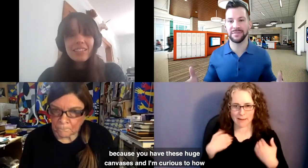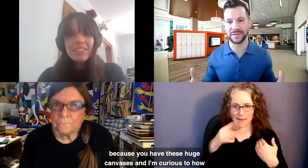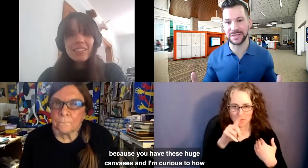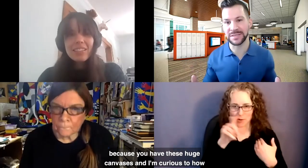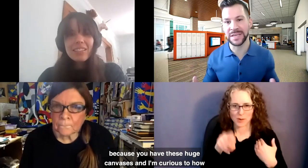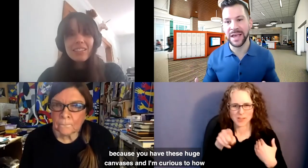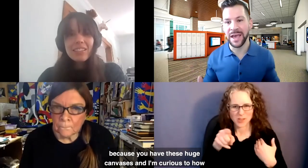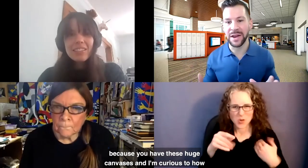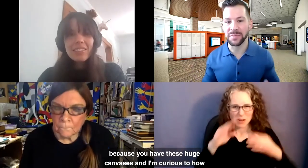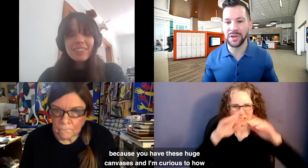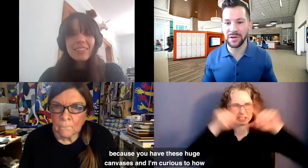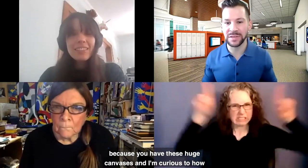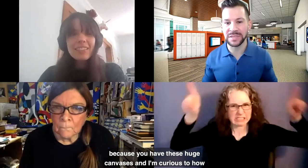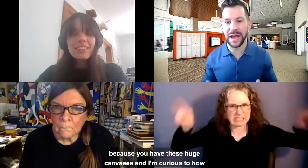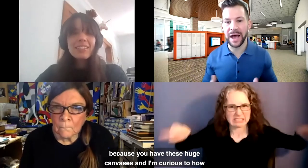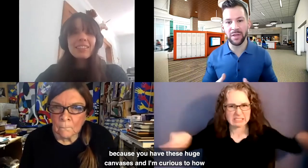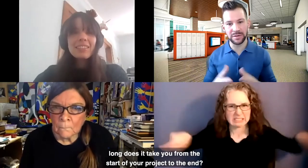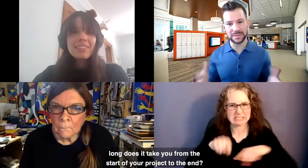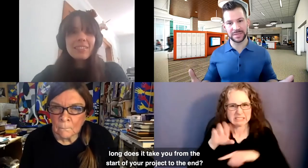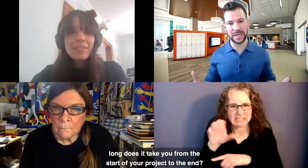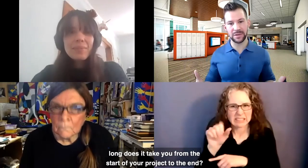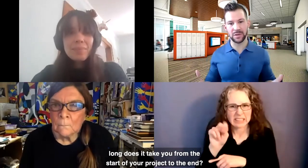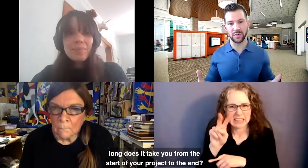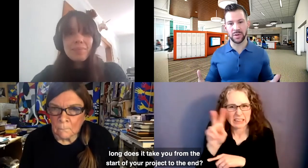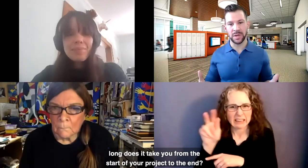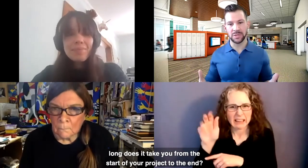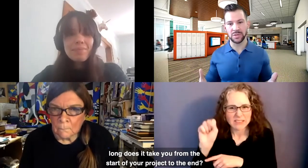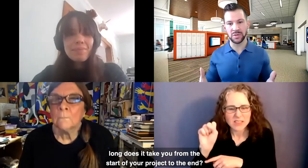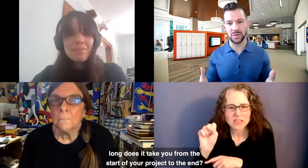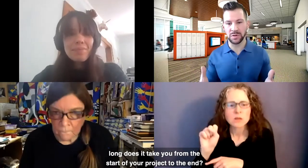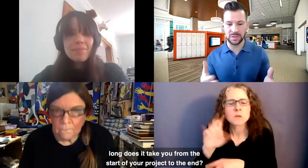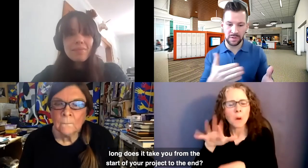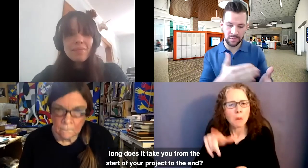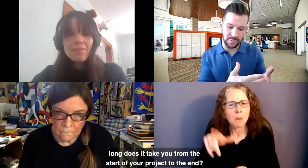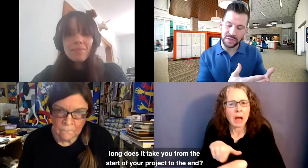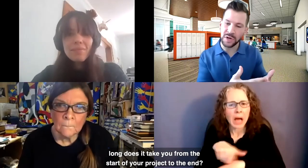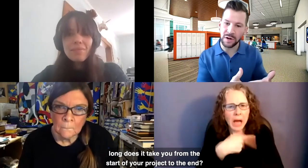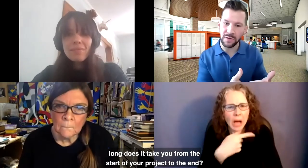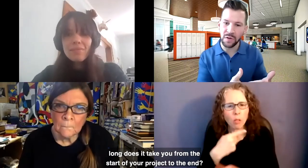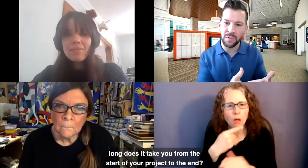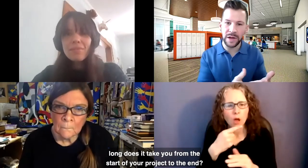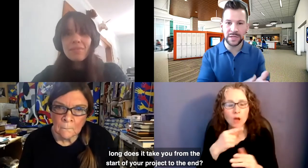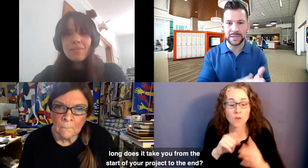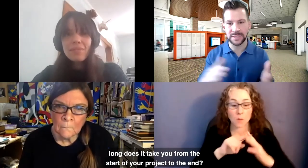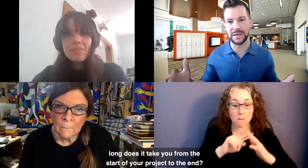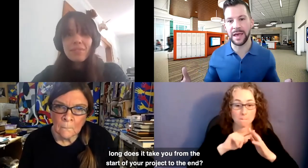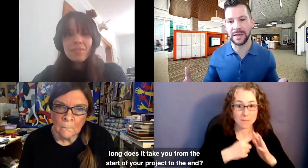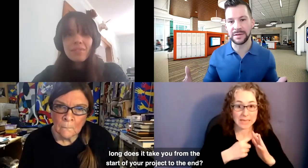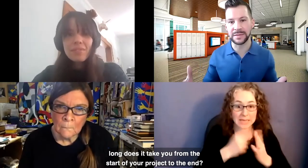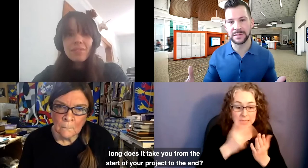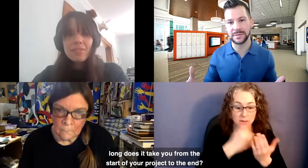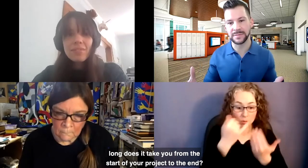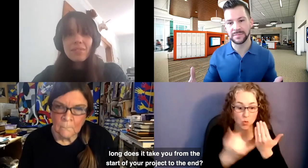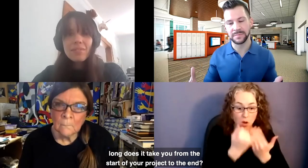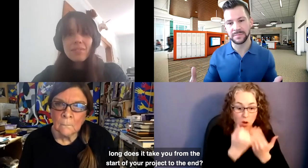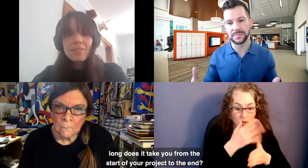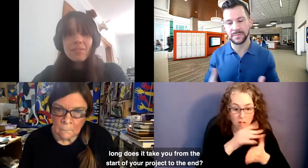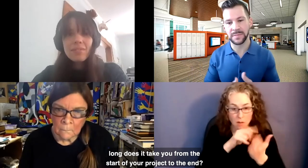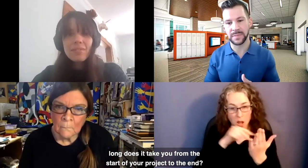huge canvases, and I'm curious to how long does it take you to, from the start of your project to the end?